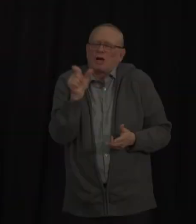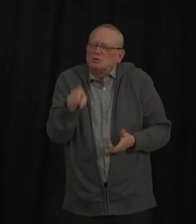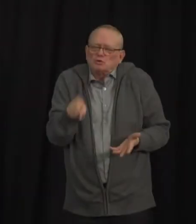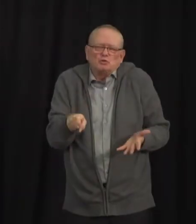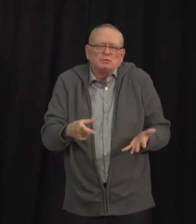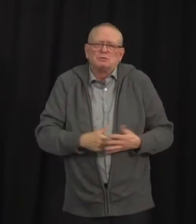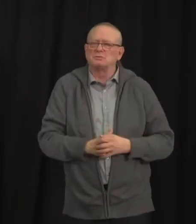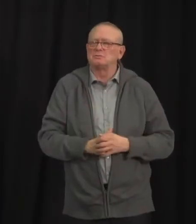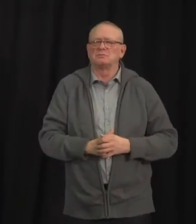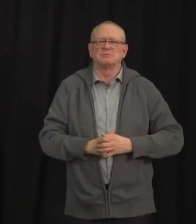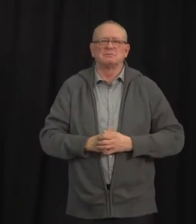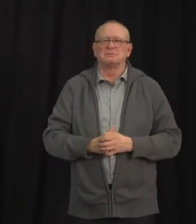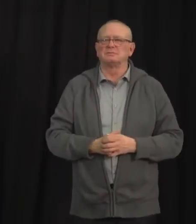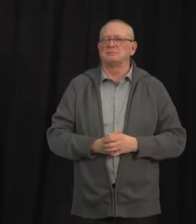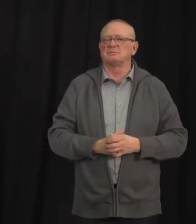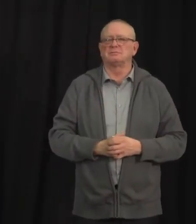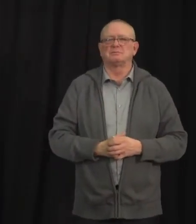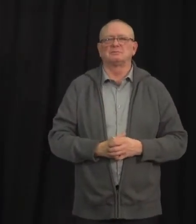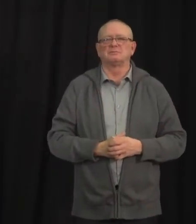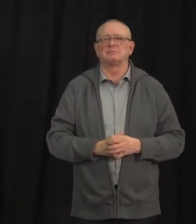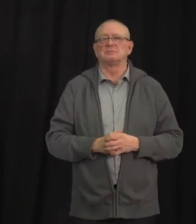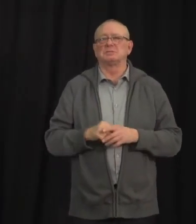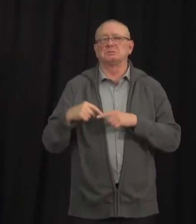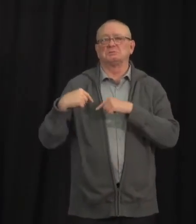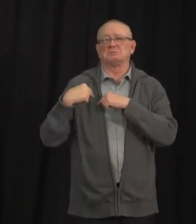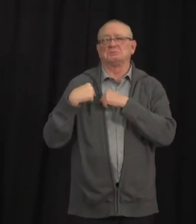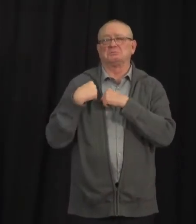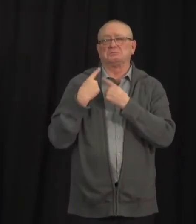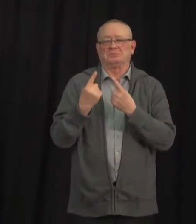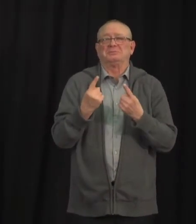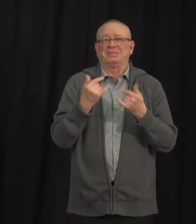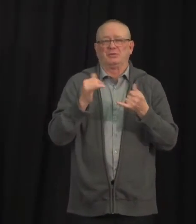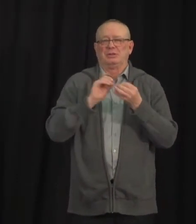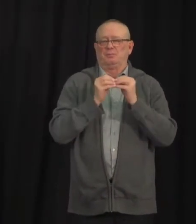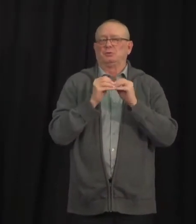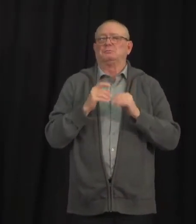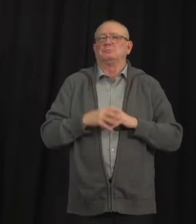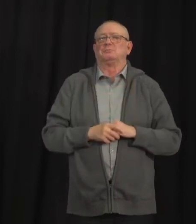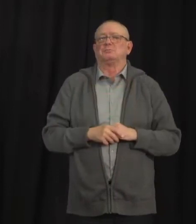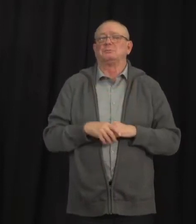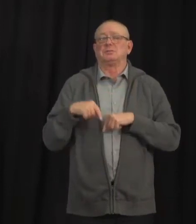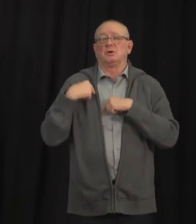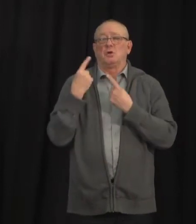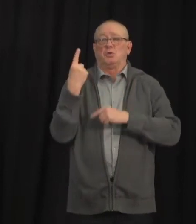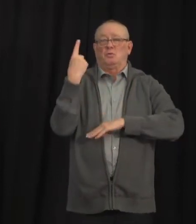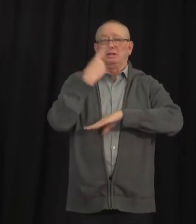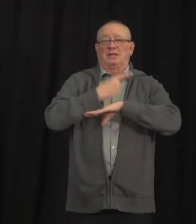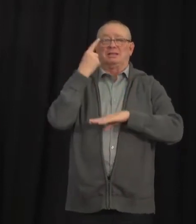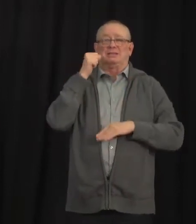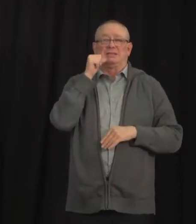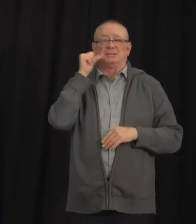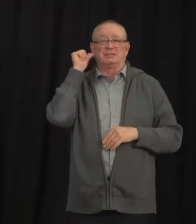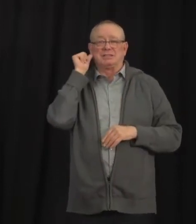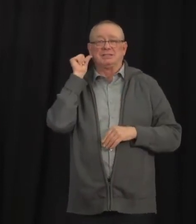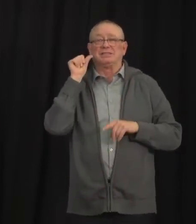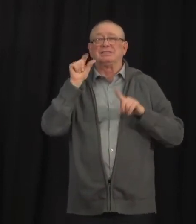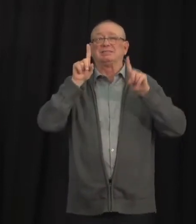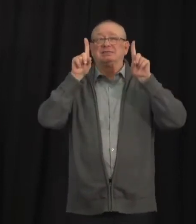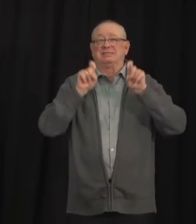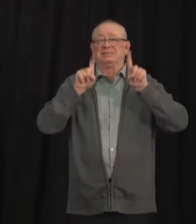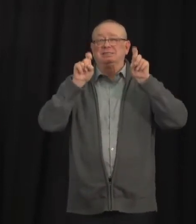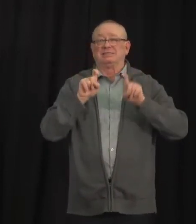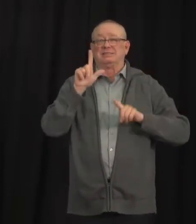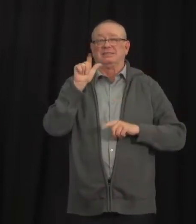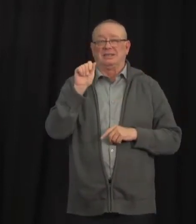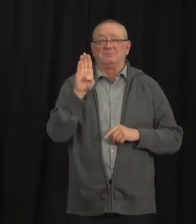Over the last 24 hours, have identified 1,240 new cases of COVID-19 in Alberta and